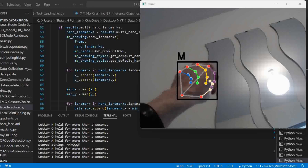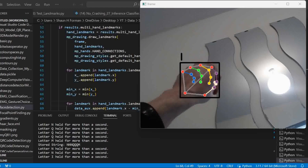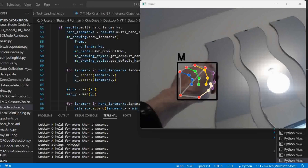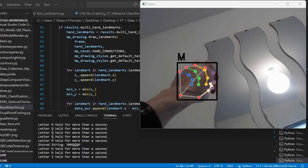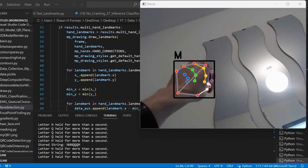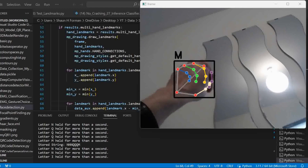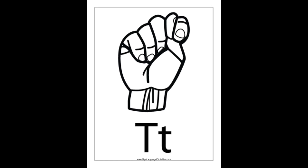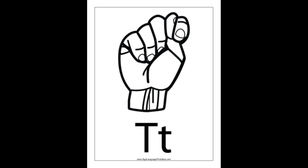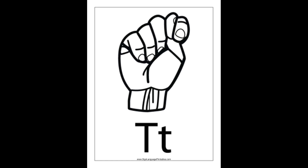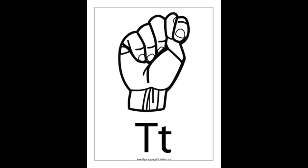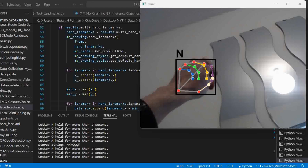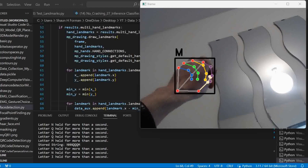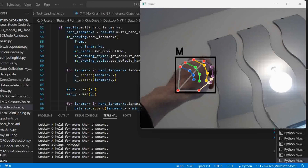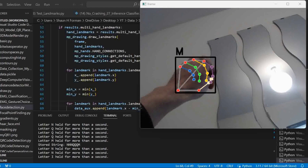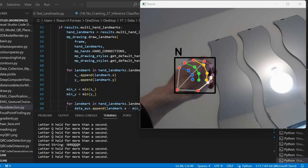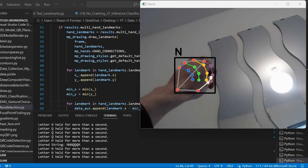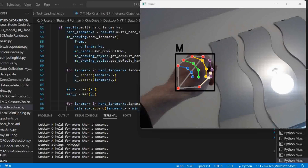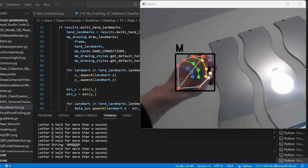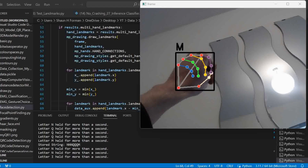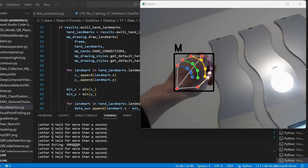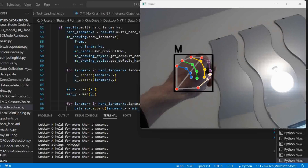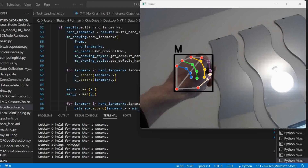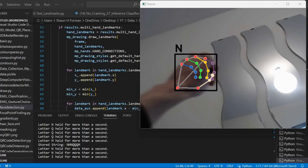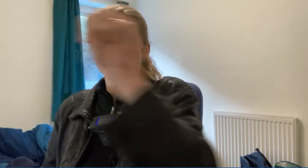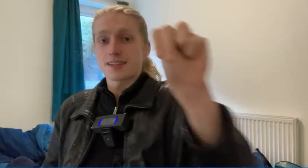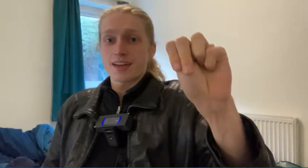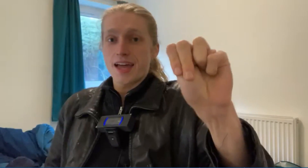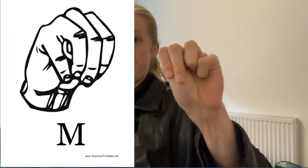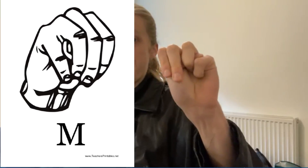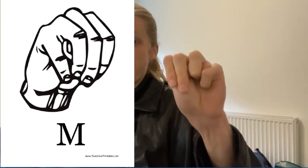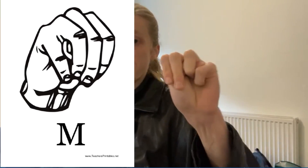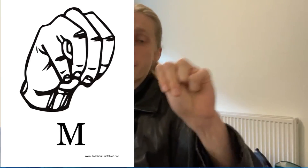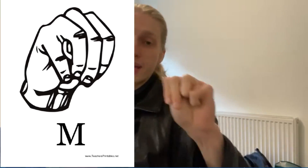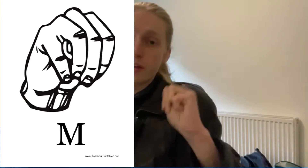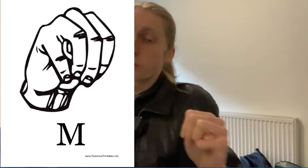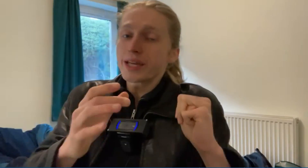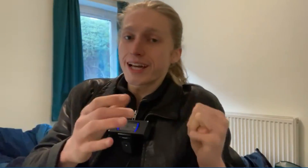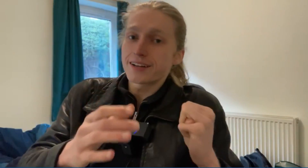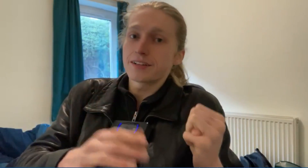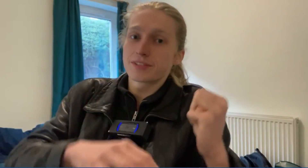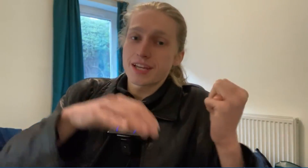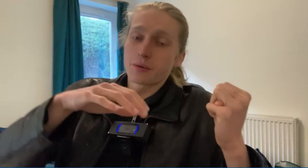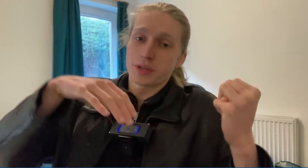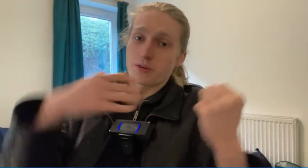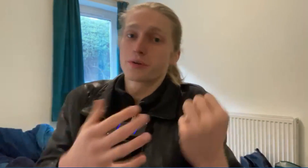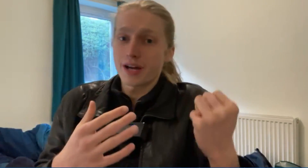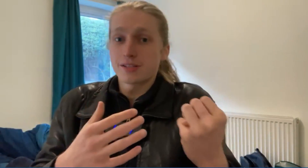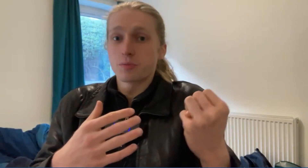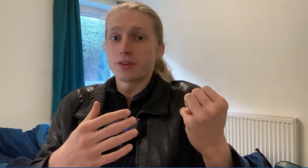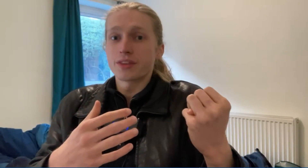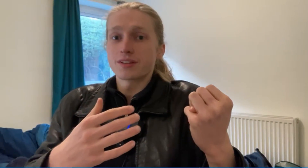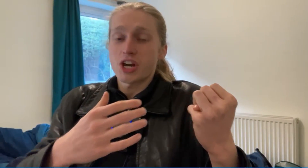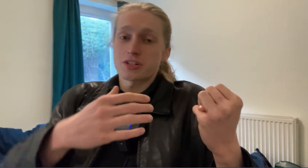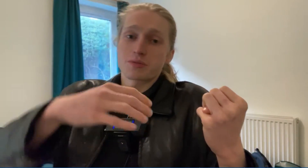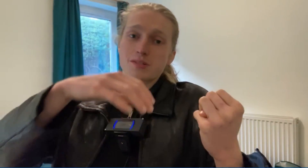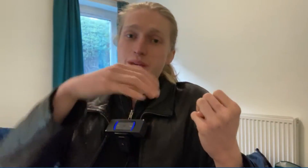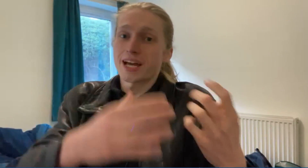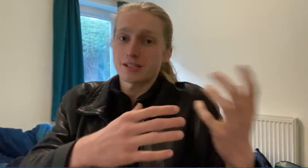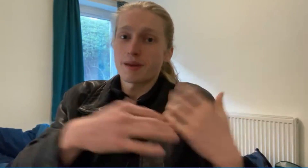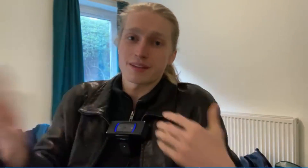T? That's right, it's M. If we can't even tell with our own eyes what the gesture is, we can't expect the